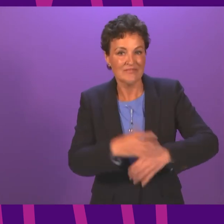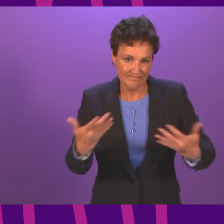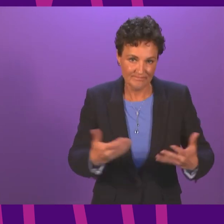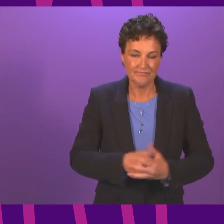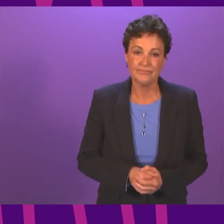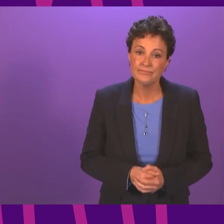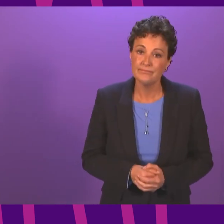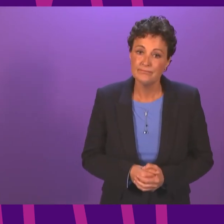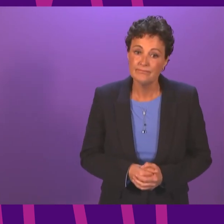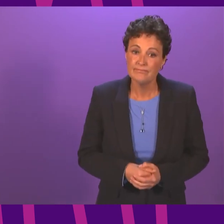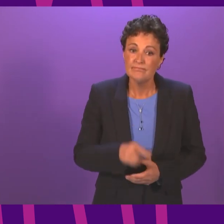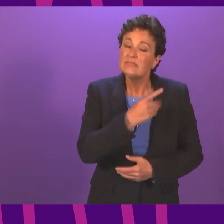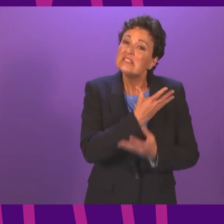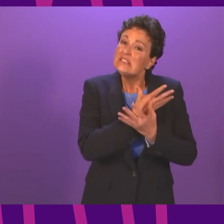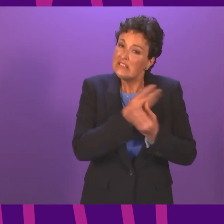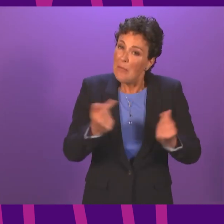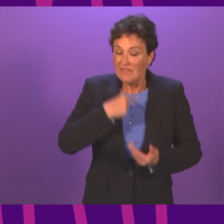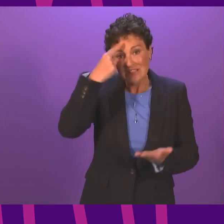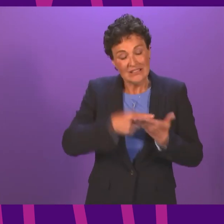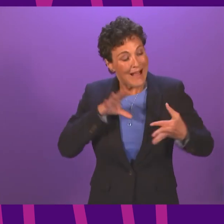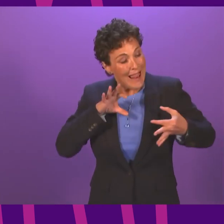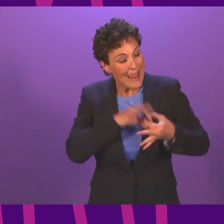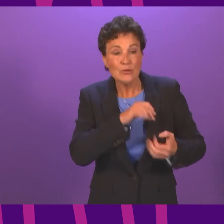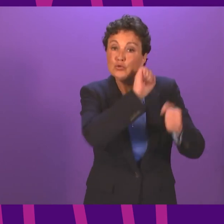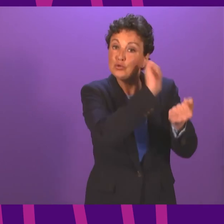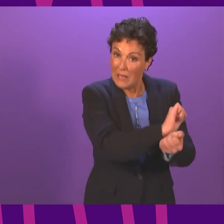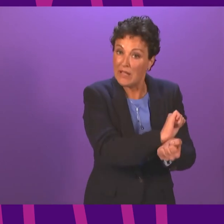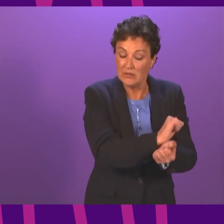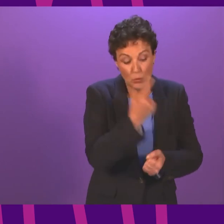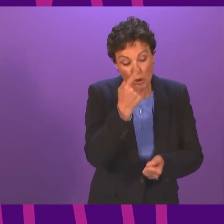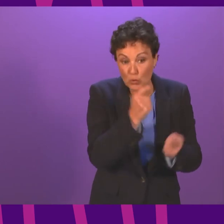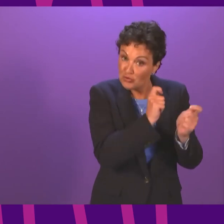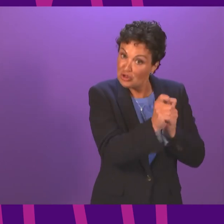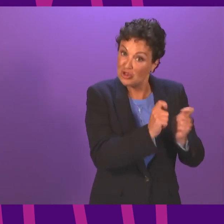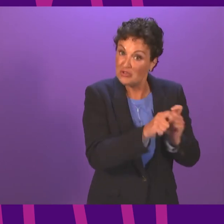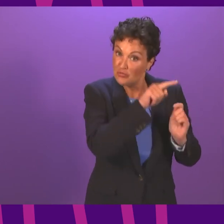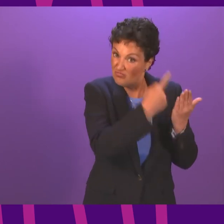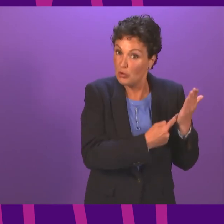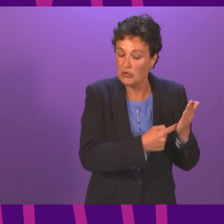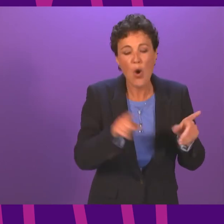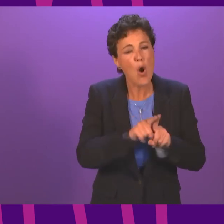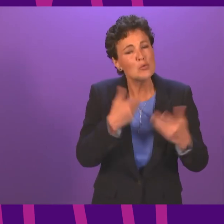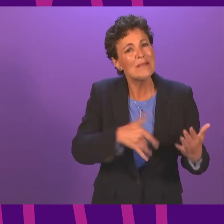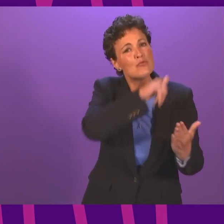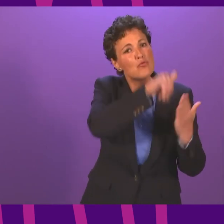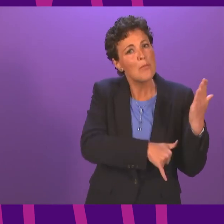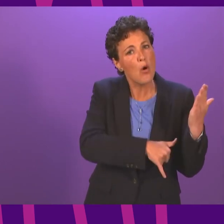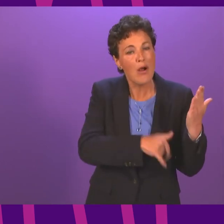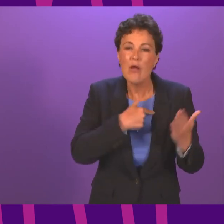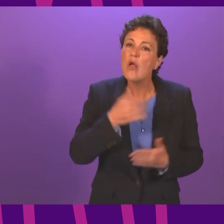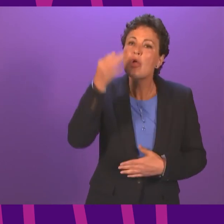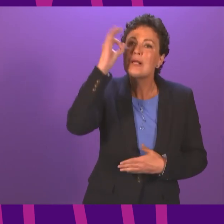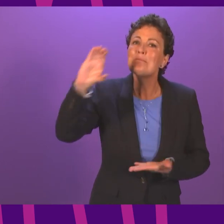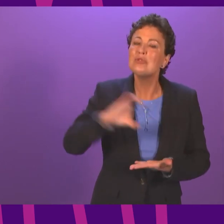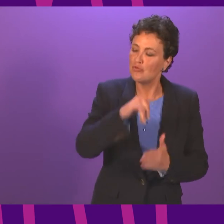of remand are made could be adjusted and in line with the findings of the report by the Commission on Women Offenders by the former Lord